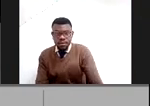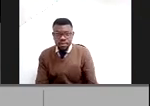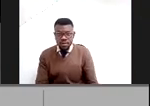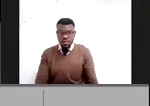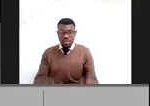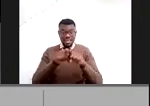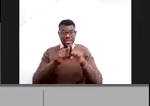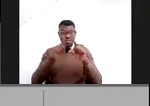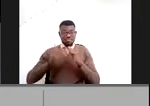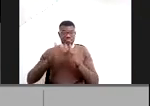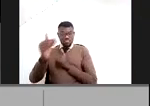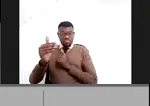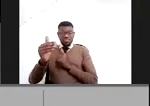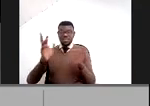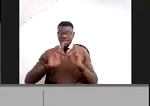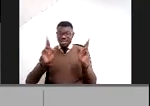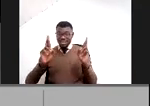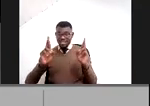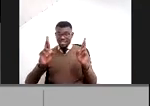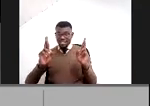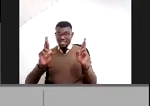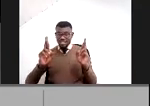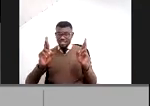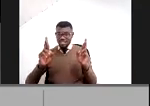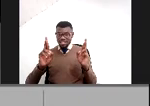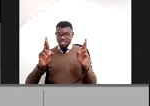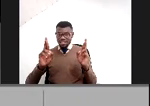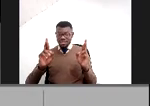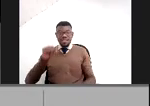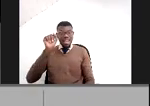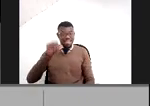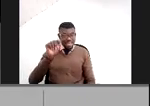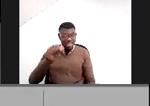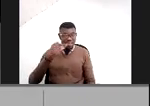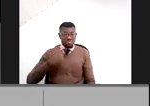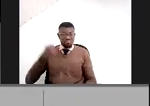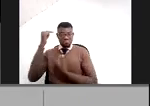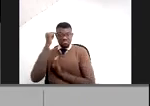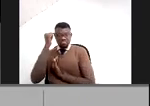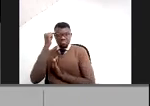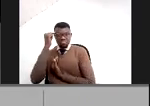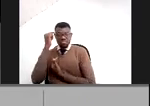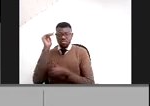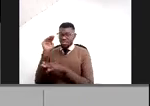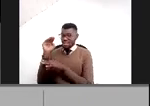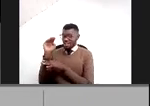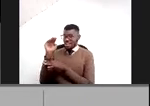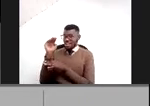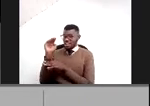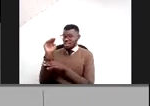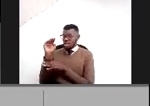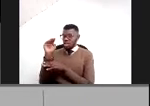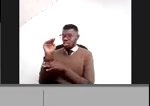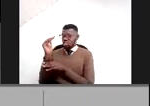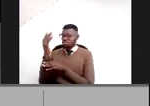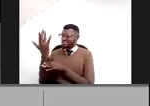the next slide ready. Yeah, so I think you may ask, but who will pay all of this,